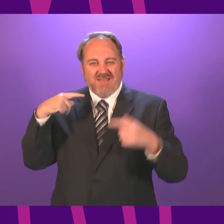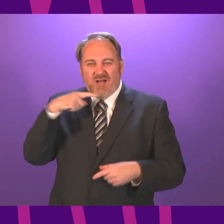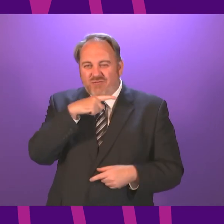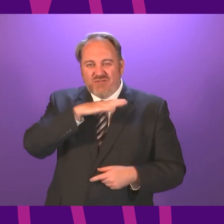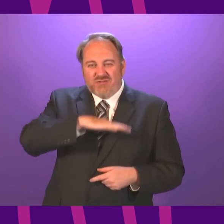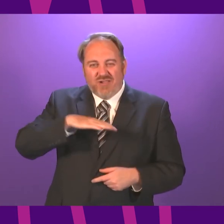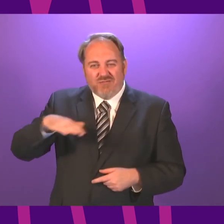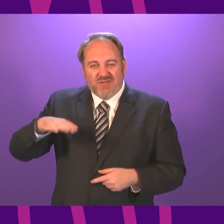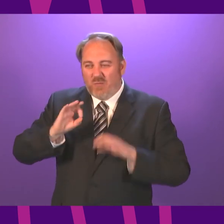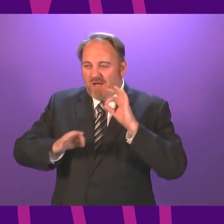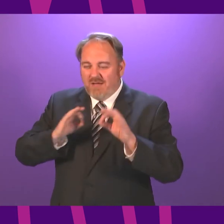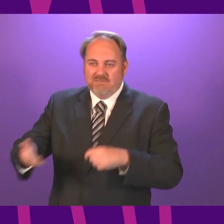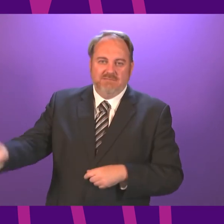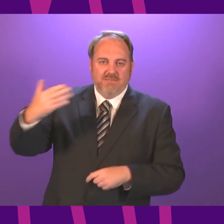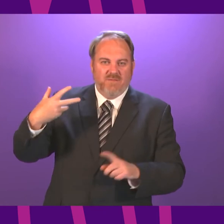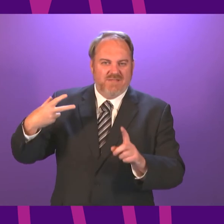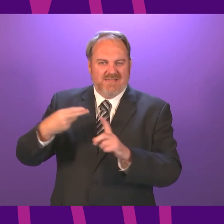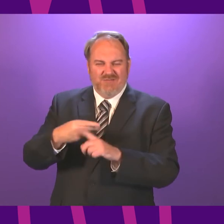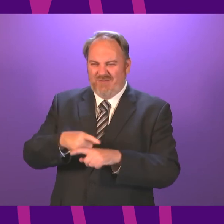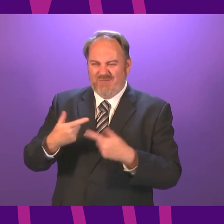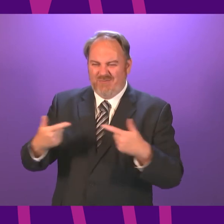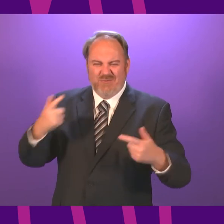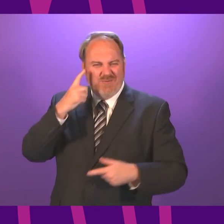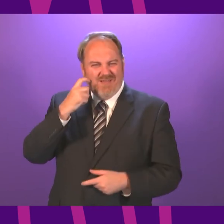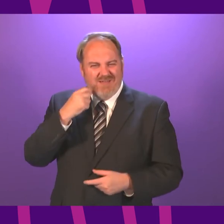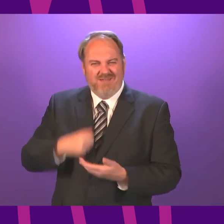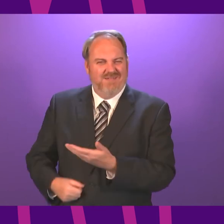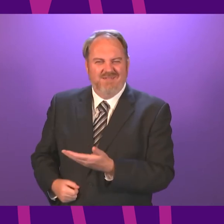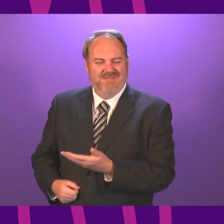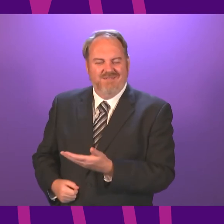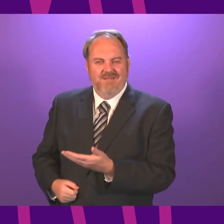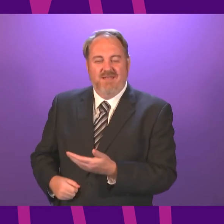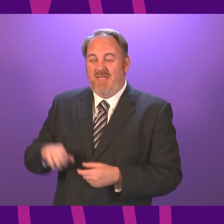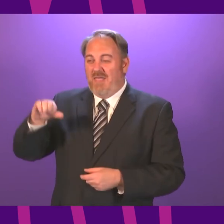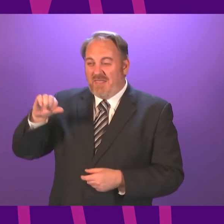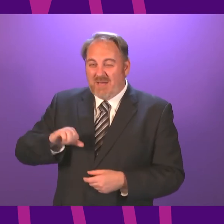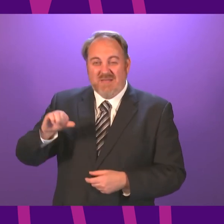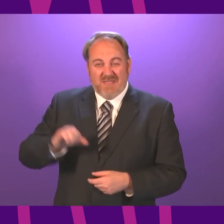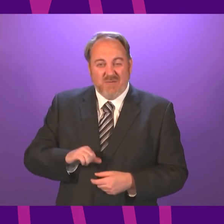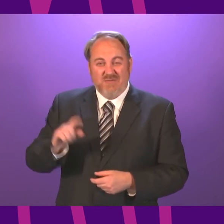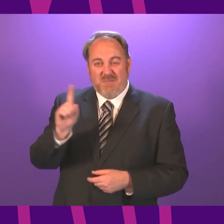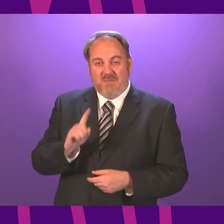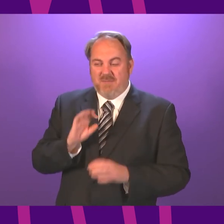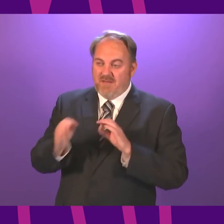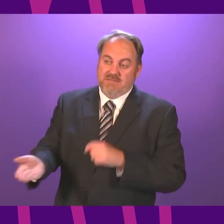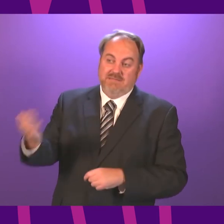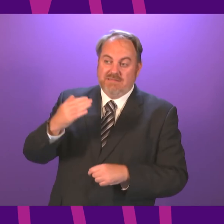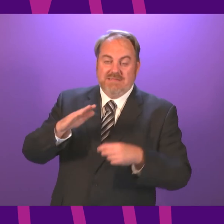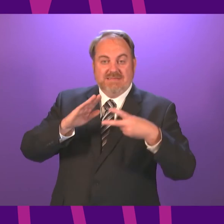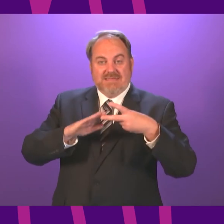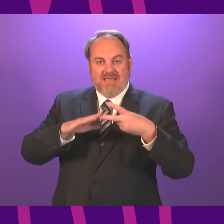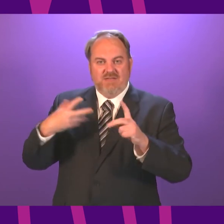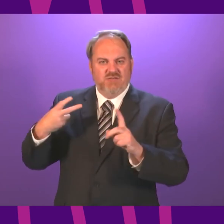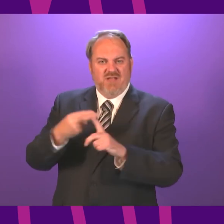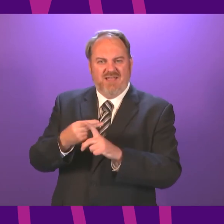vaccination who are too young. we know that thousands of people in Glasgow have recently been invited for a second dose, less than eight